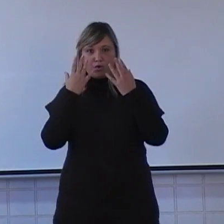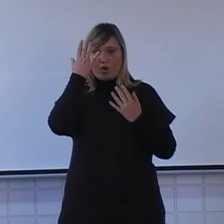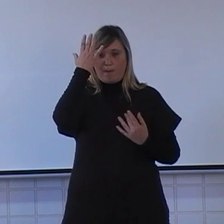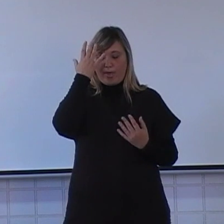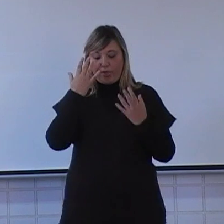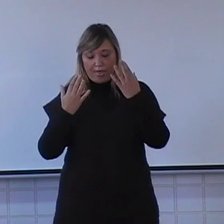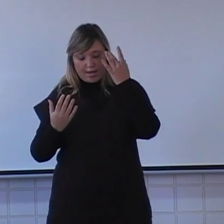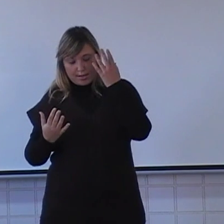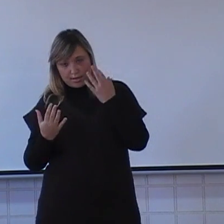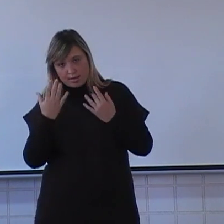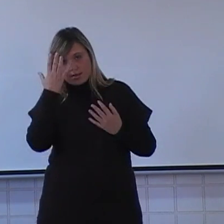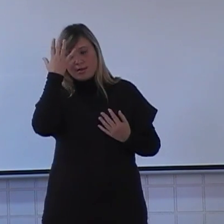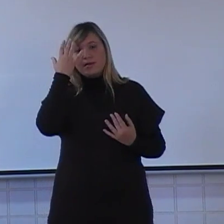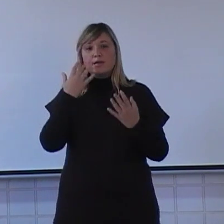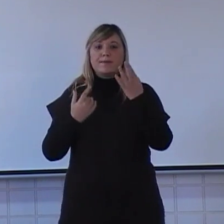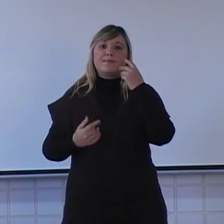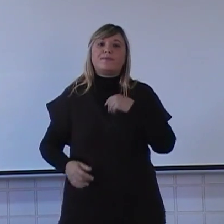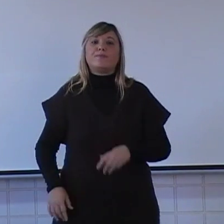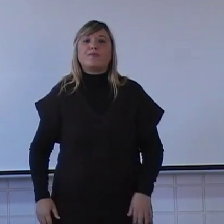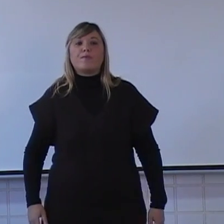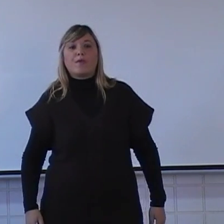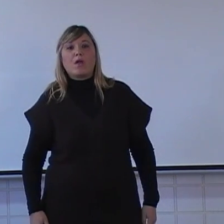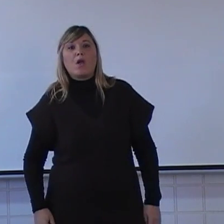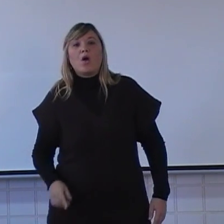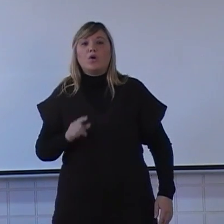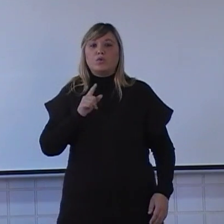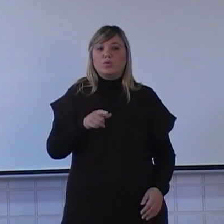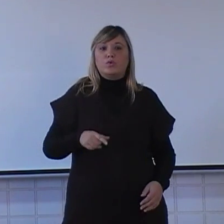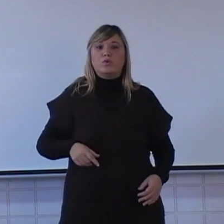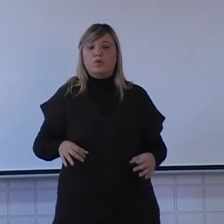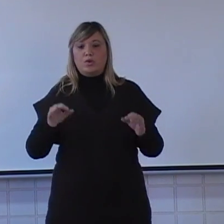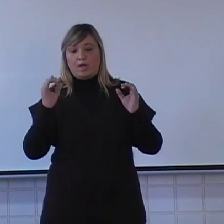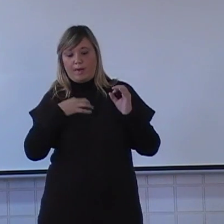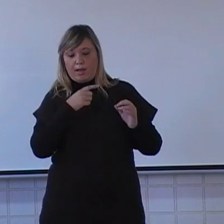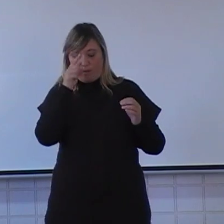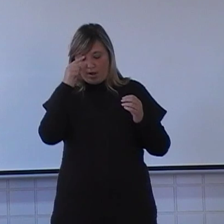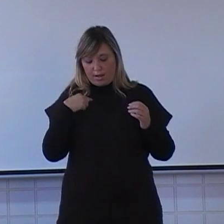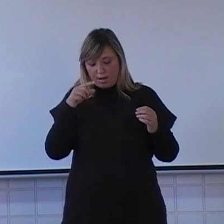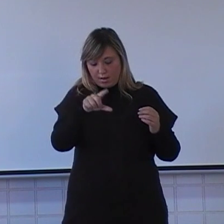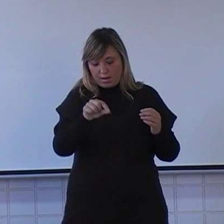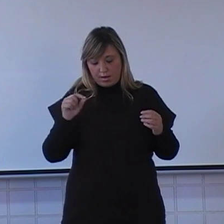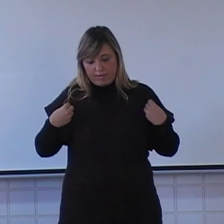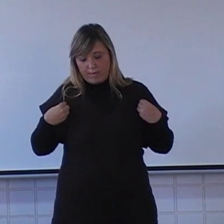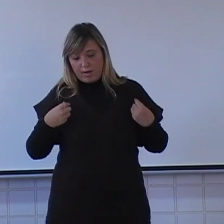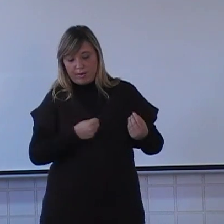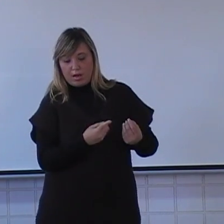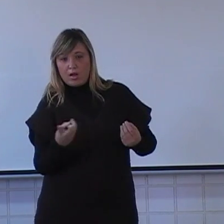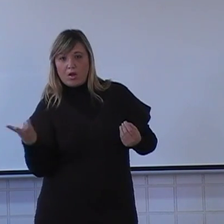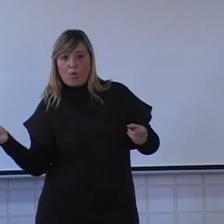world. I want you to meet people with living and I meet